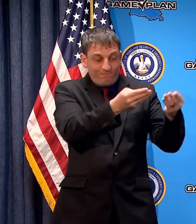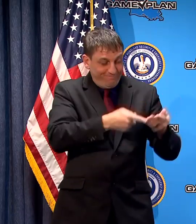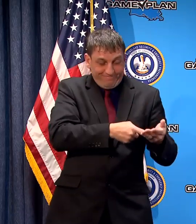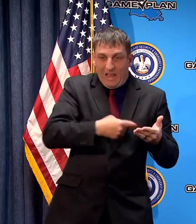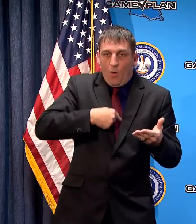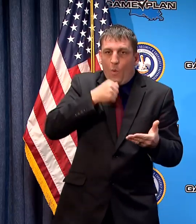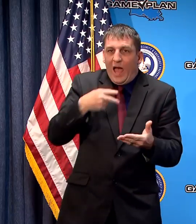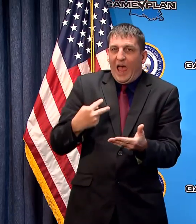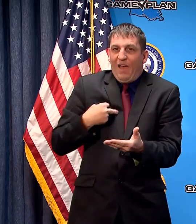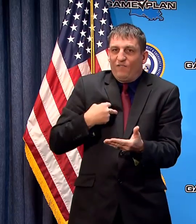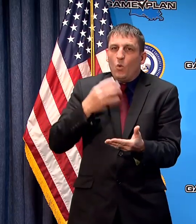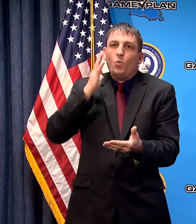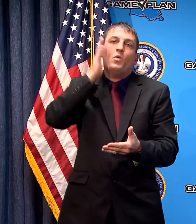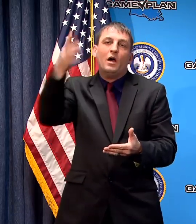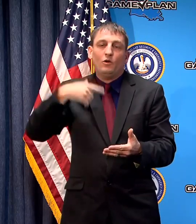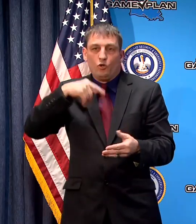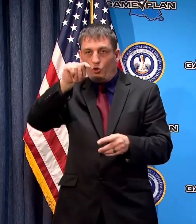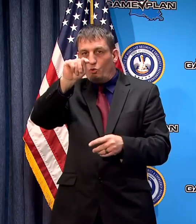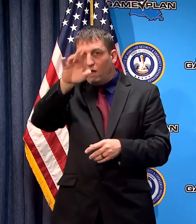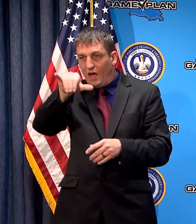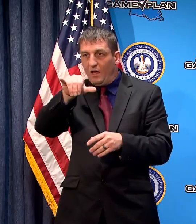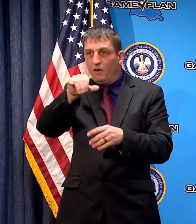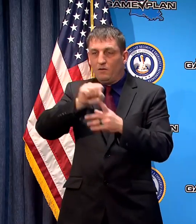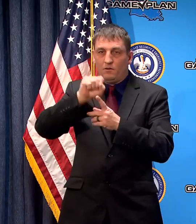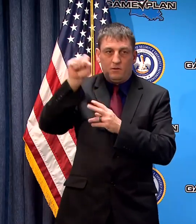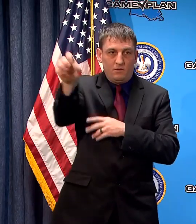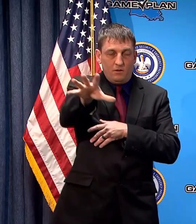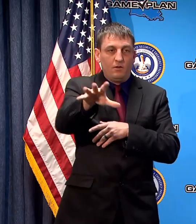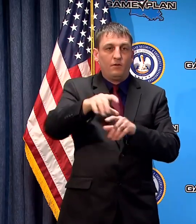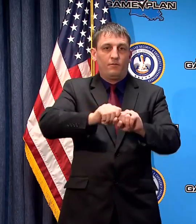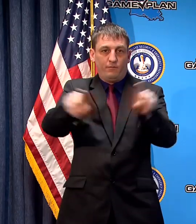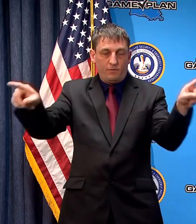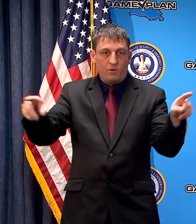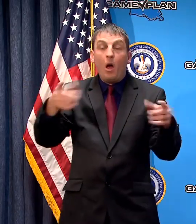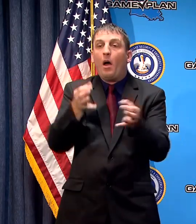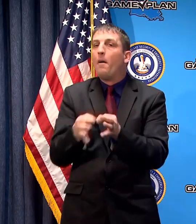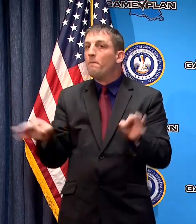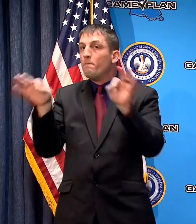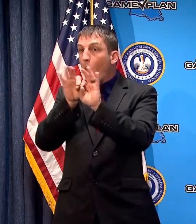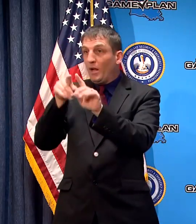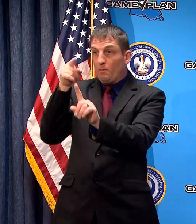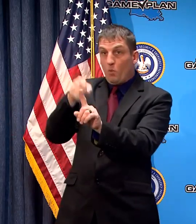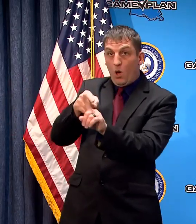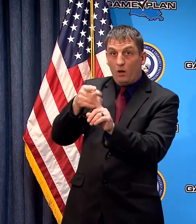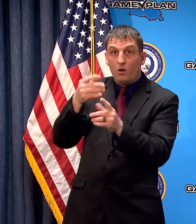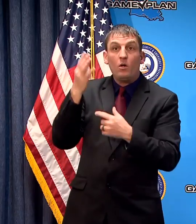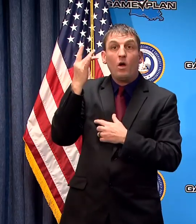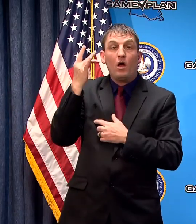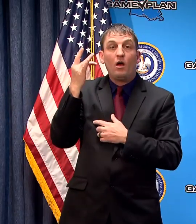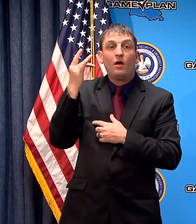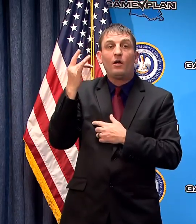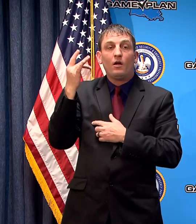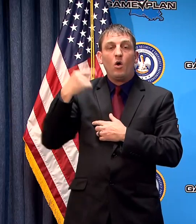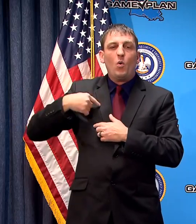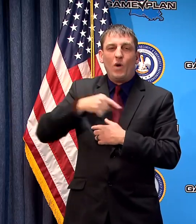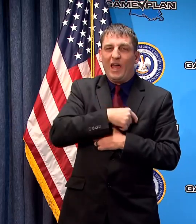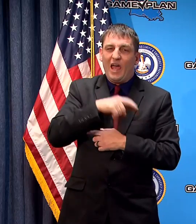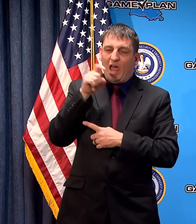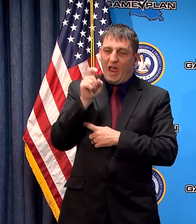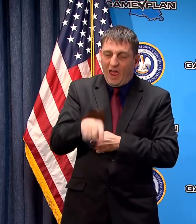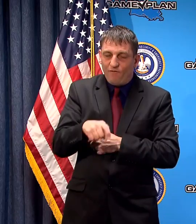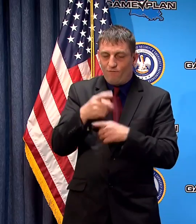try to get that to you and by the way this is an important point and because we have to try to figure out